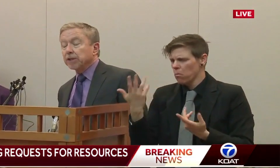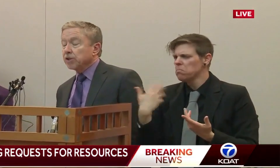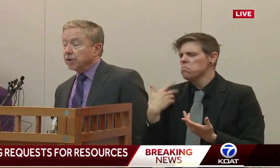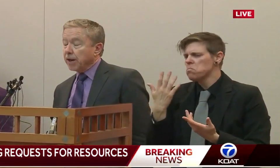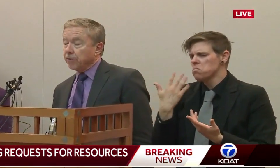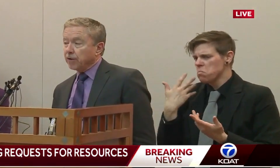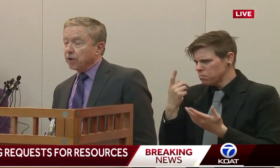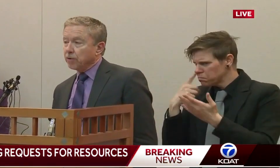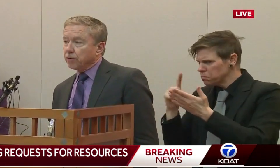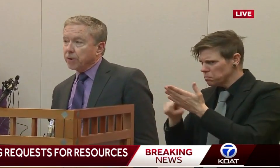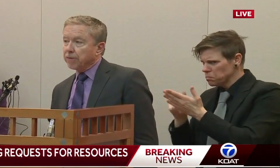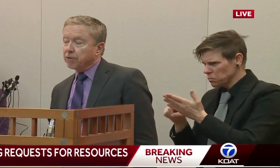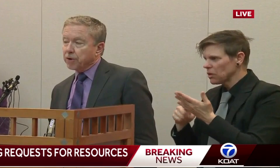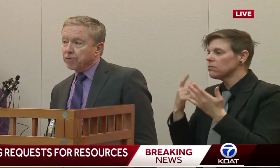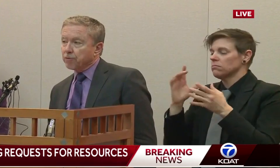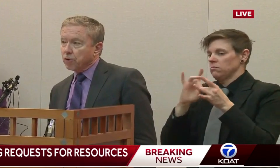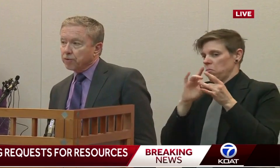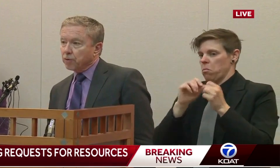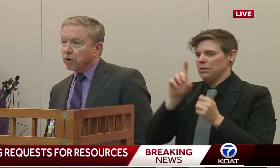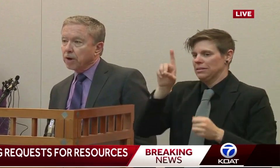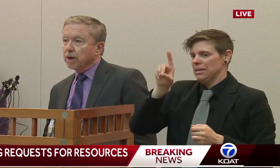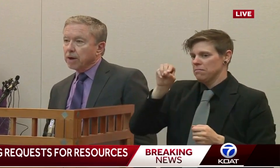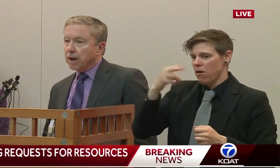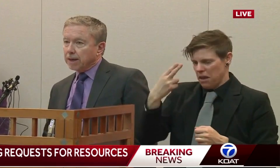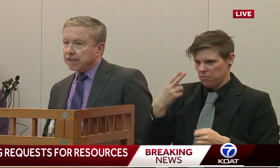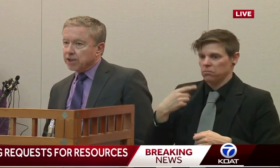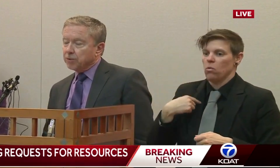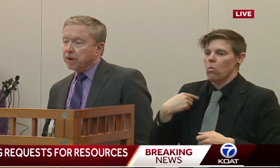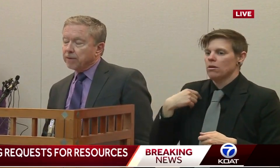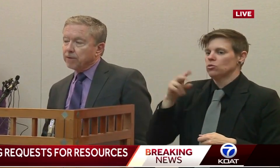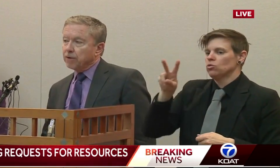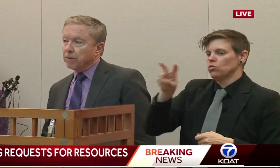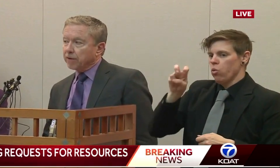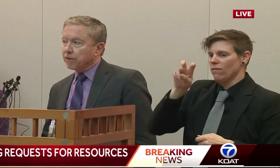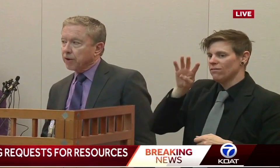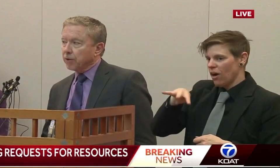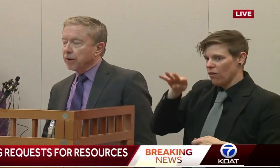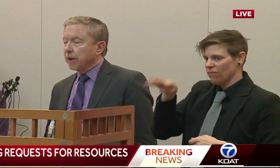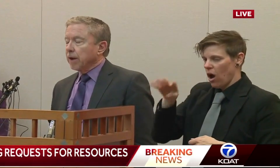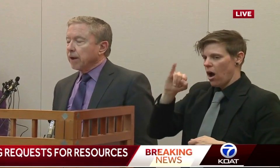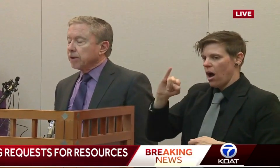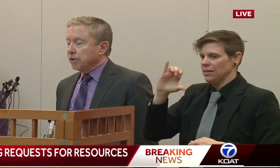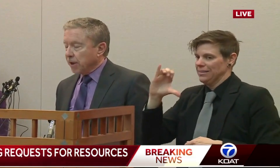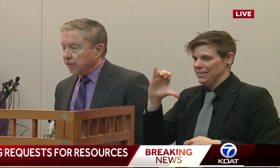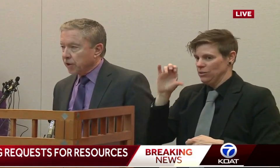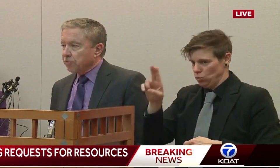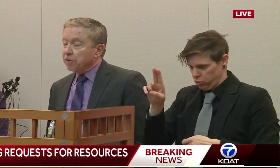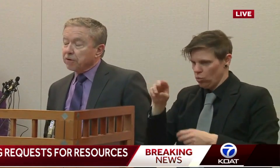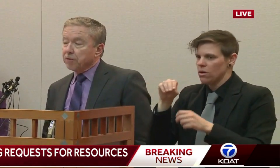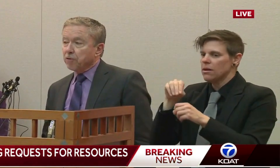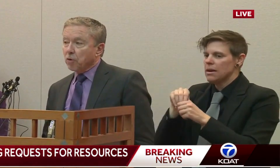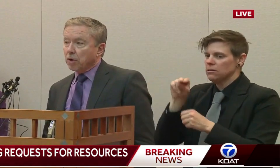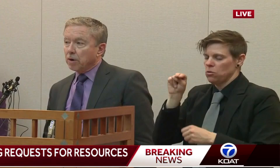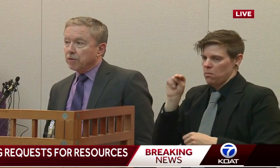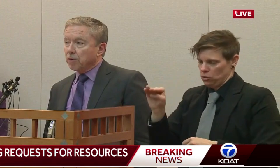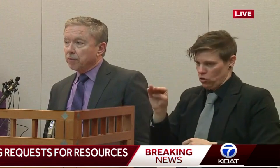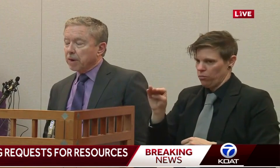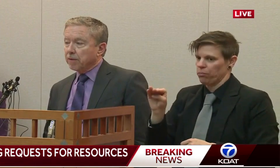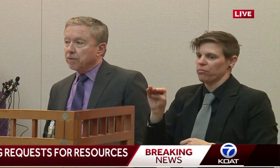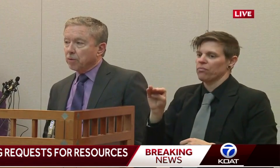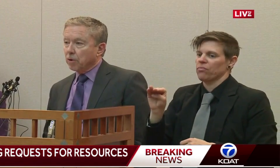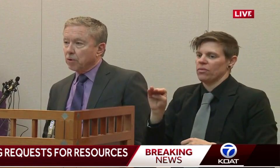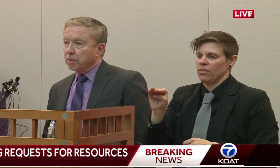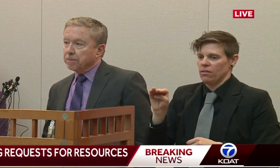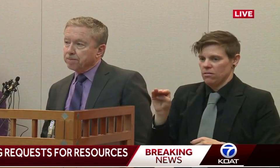from the DOH two days ago is that we have 344 ICU beds in New Mexico. Two days ago, 54 of